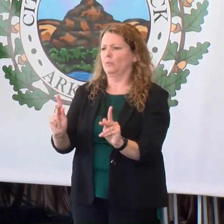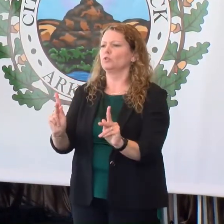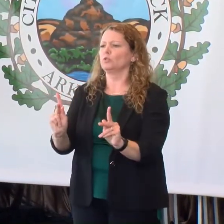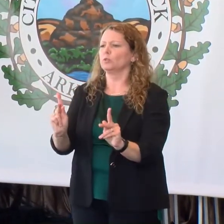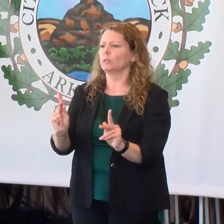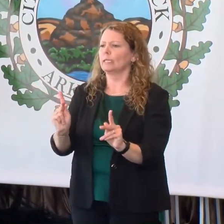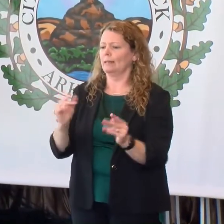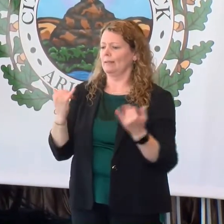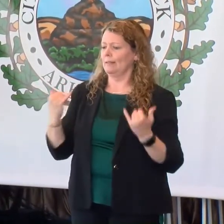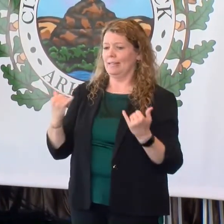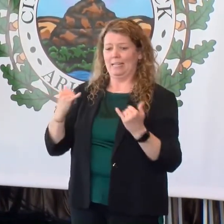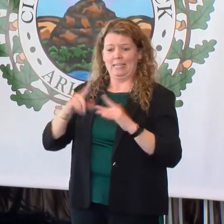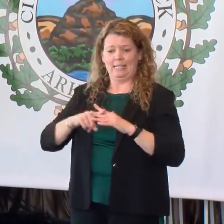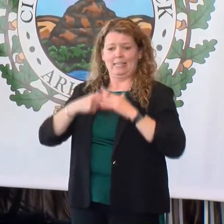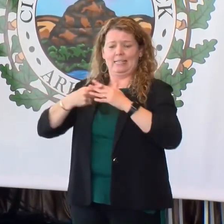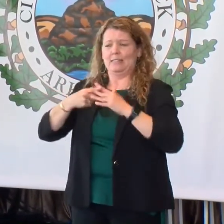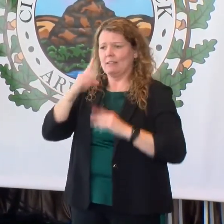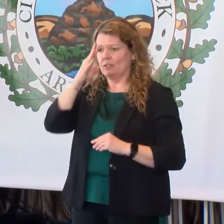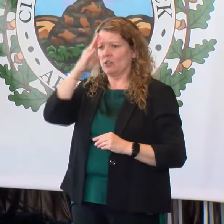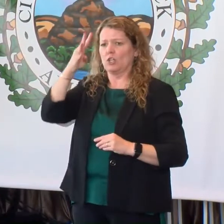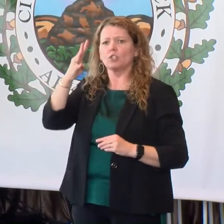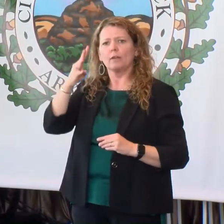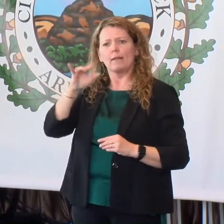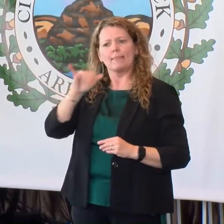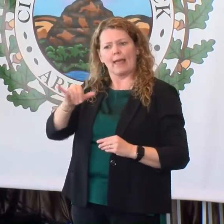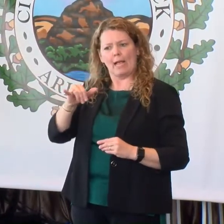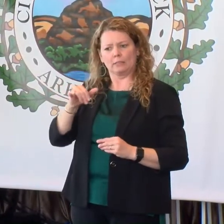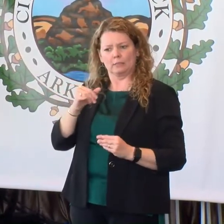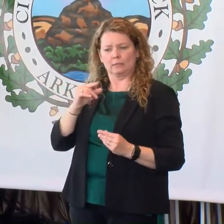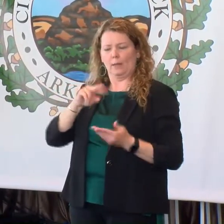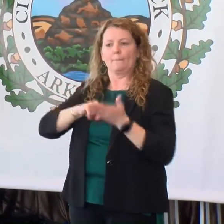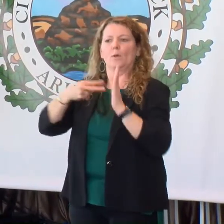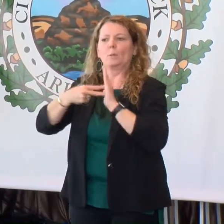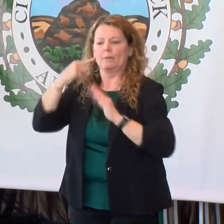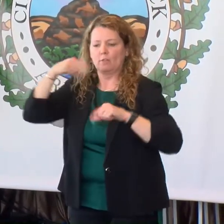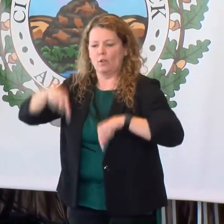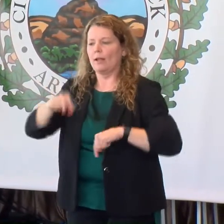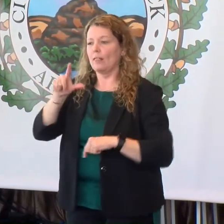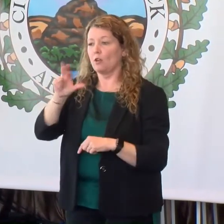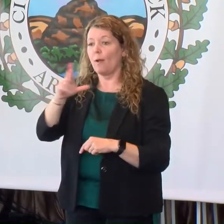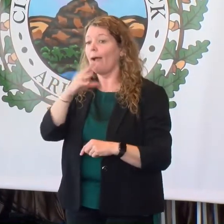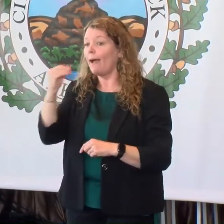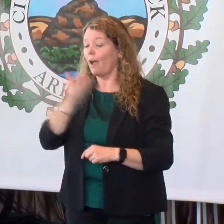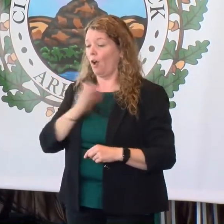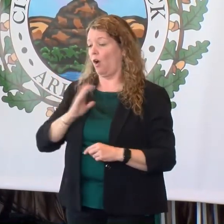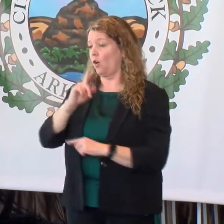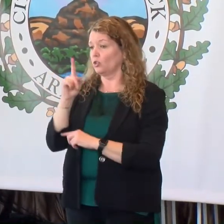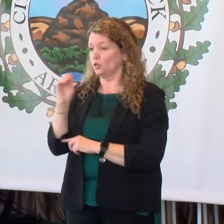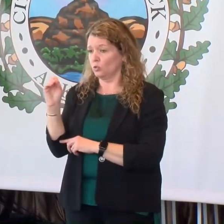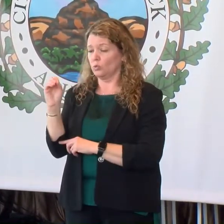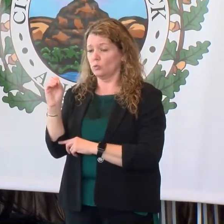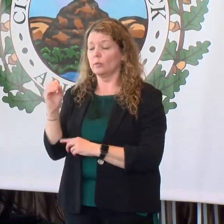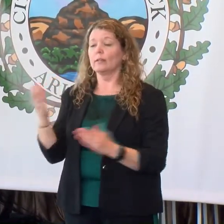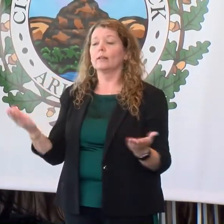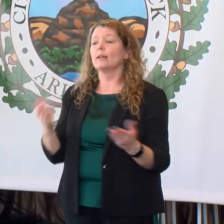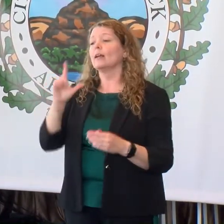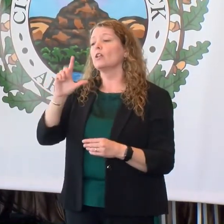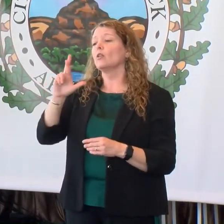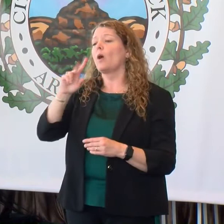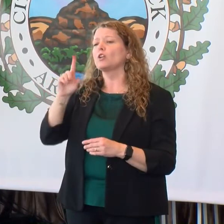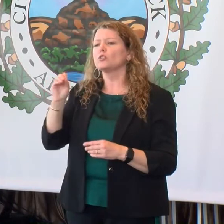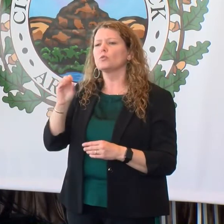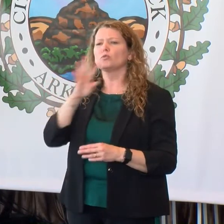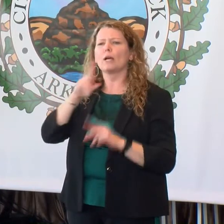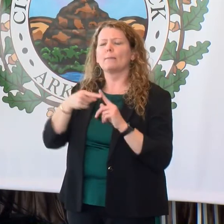this ballot initiative brings to Little Rock, and it's what it brings to the Little Rock Zoo. The Little Rock Zoo is a place for